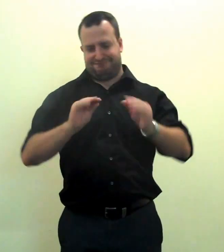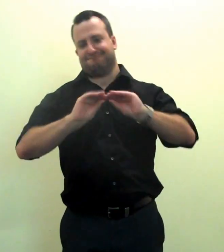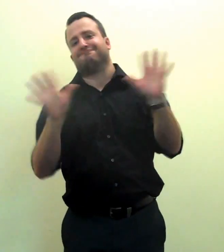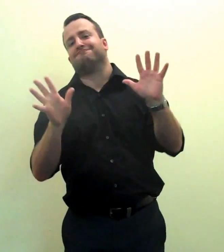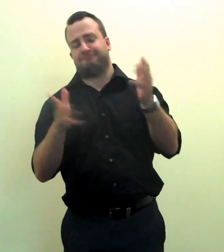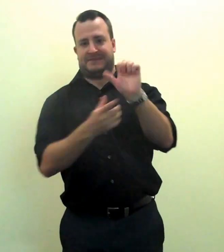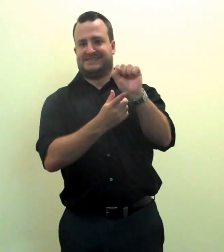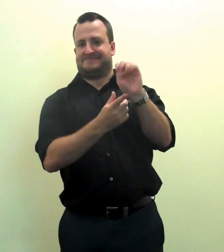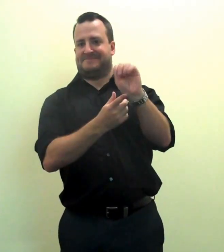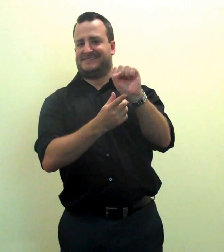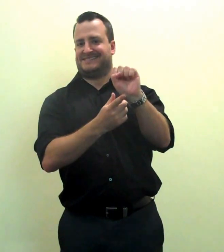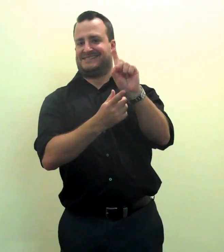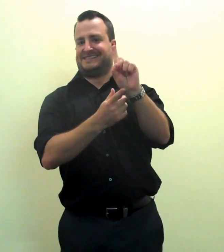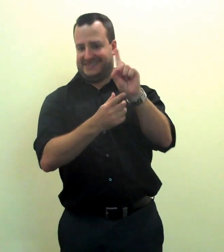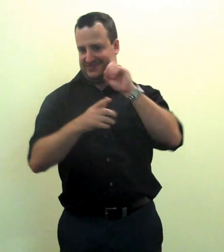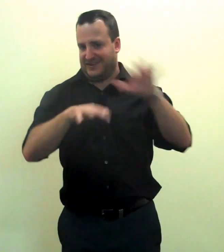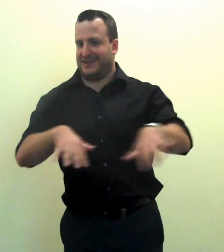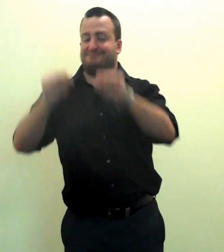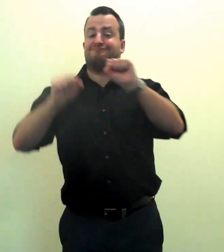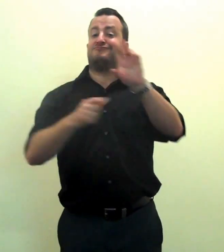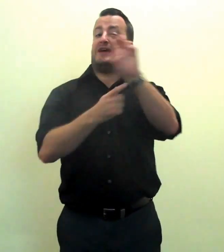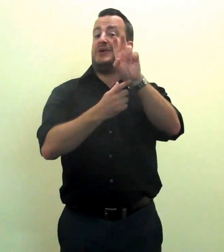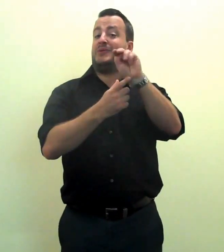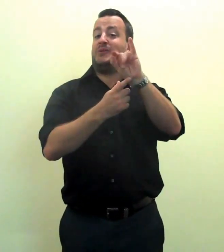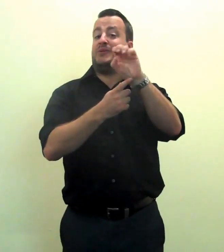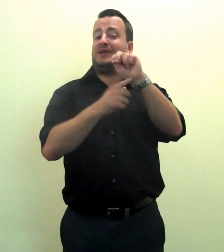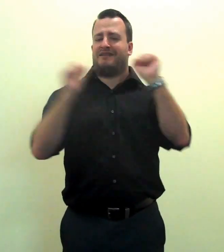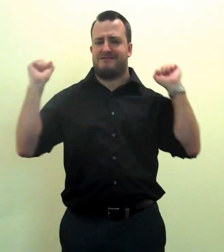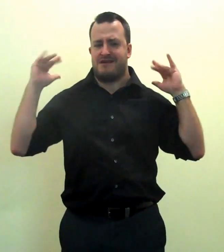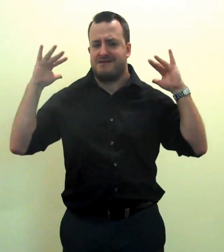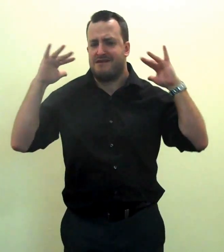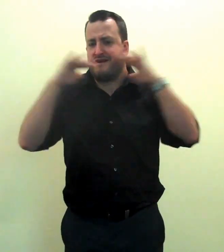This weekend, SMSD is hosting their alumni reunion.